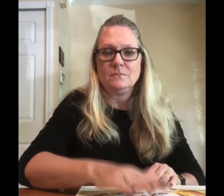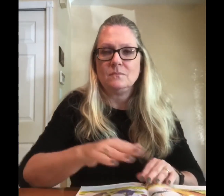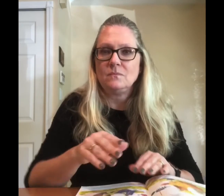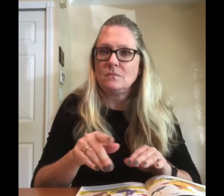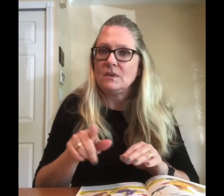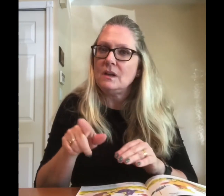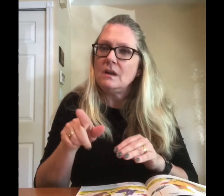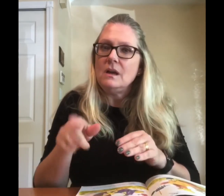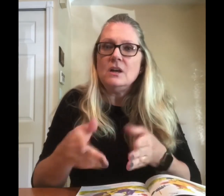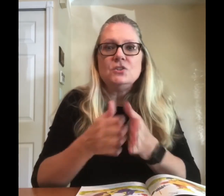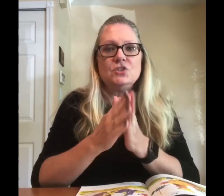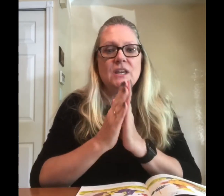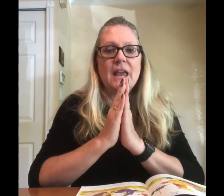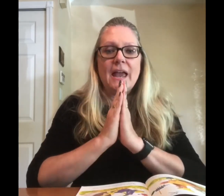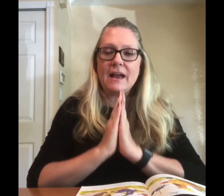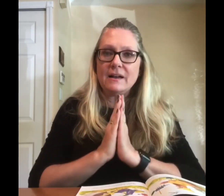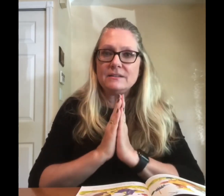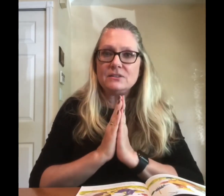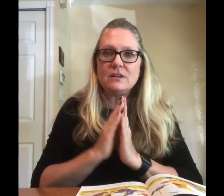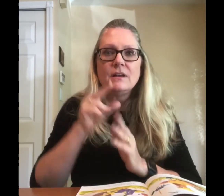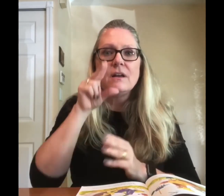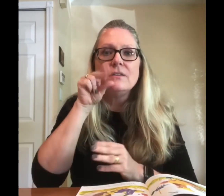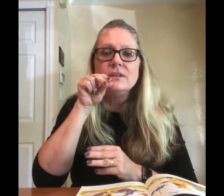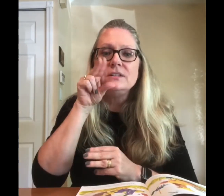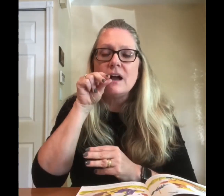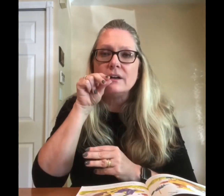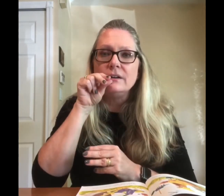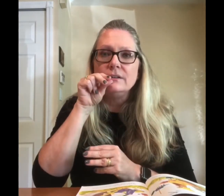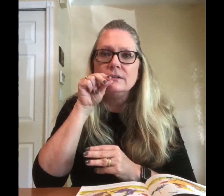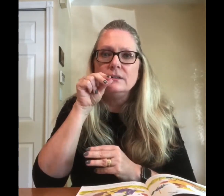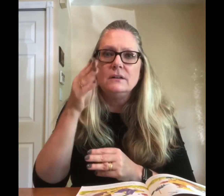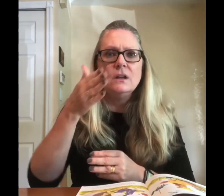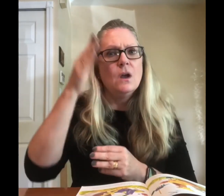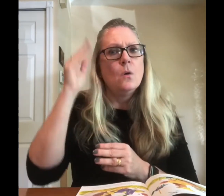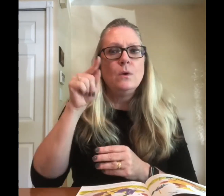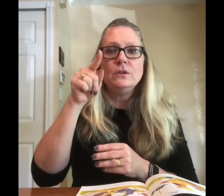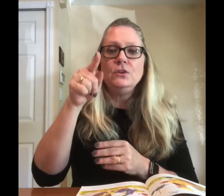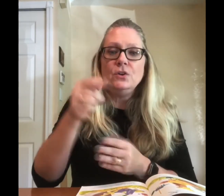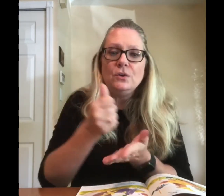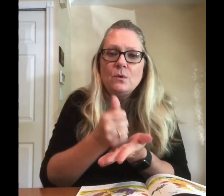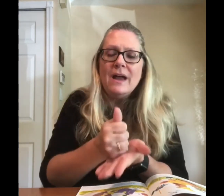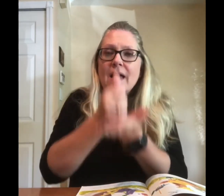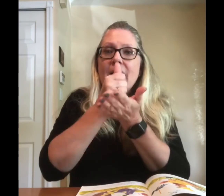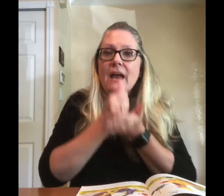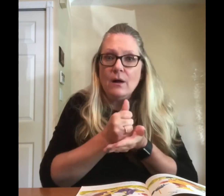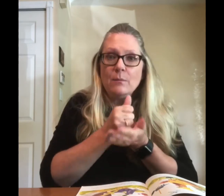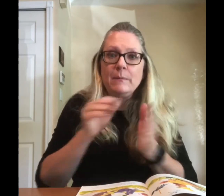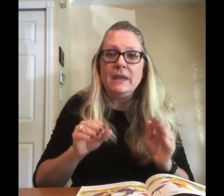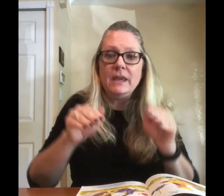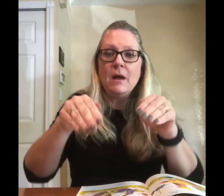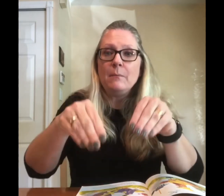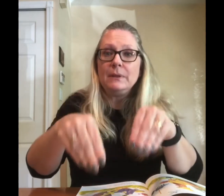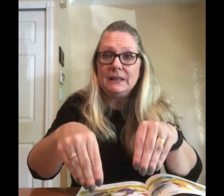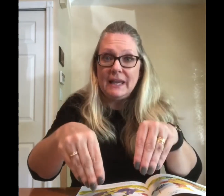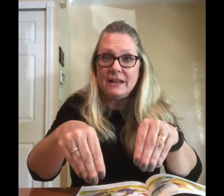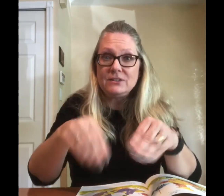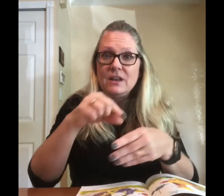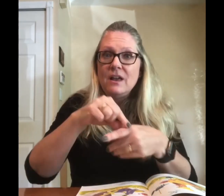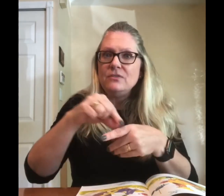She asked the duck. Will you help me plant this